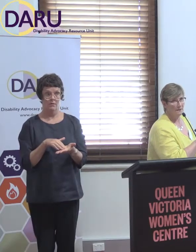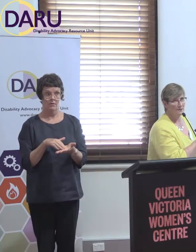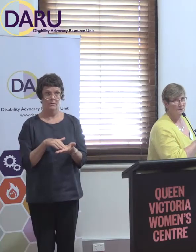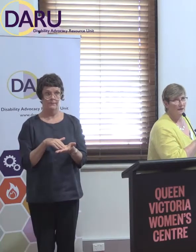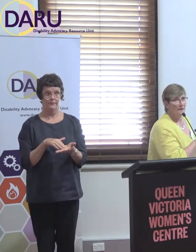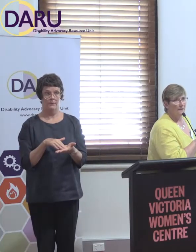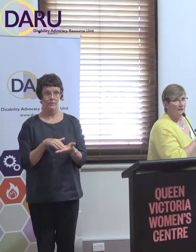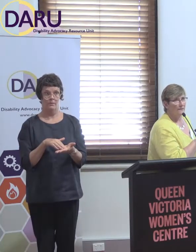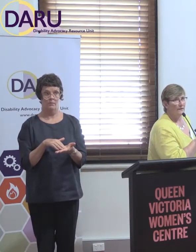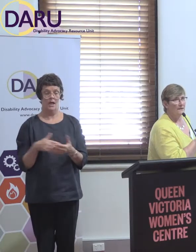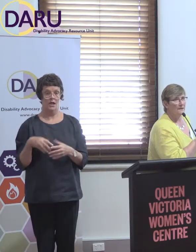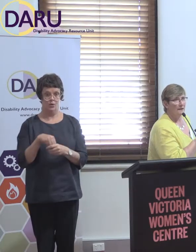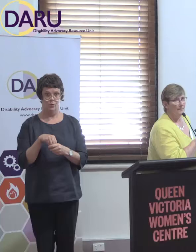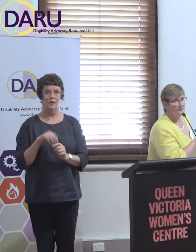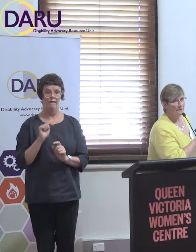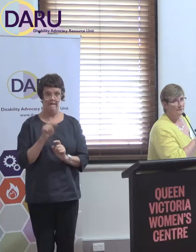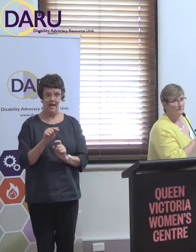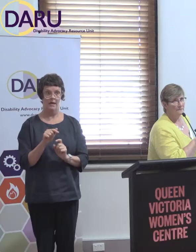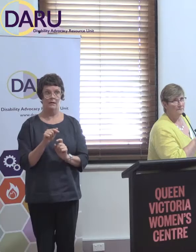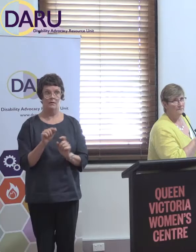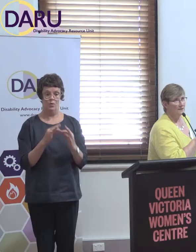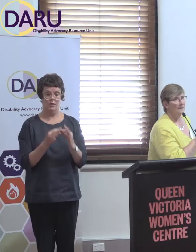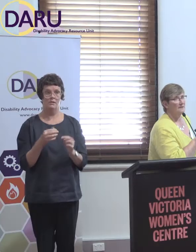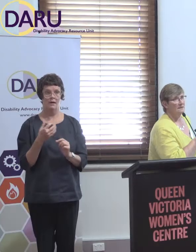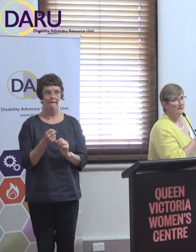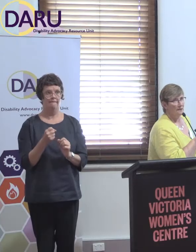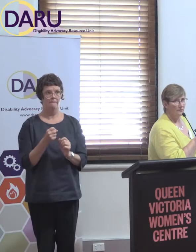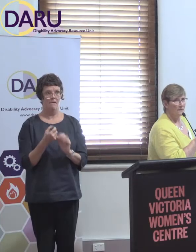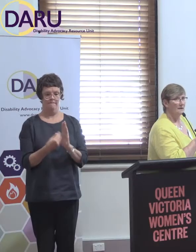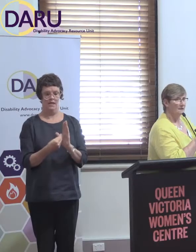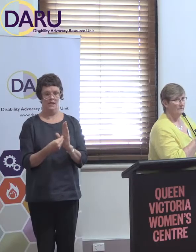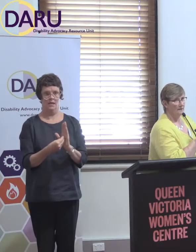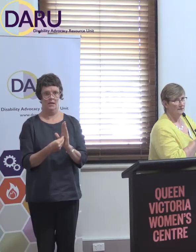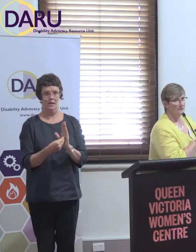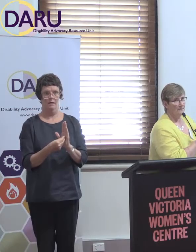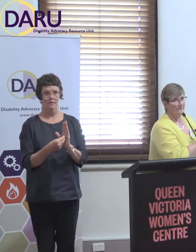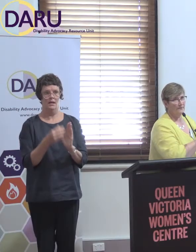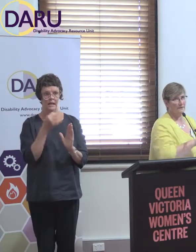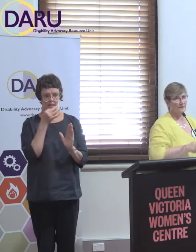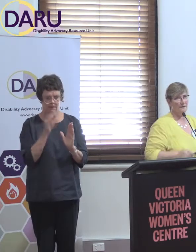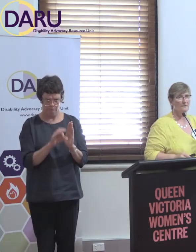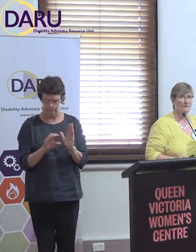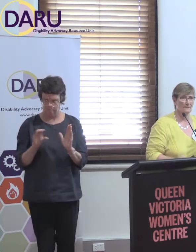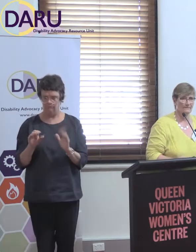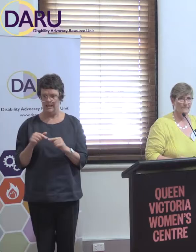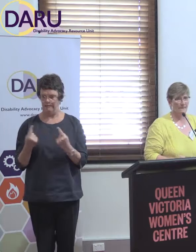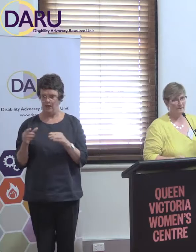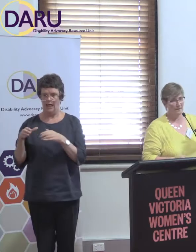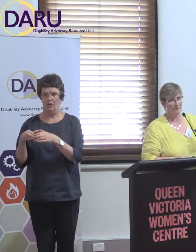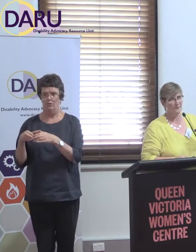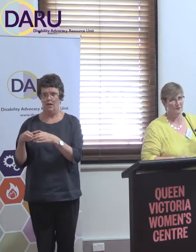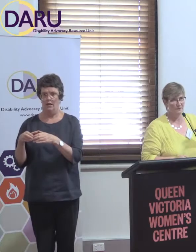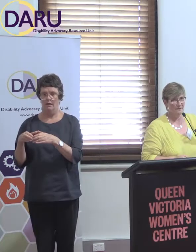other organisations, that have funding that happened... Just happens to sit under a slightly different category. They're... Under the...